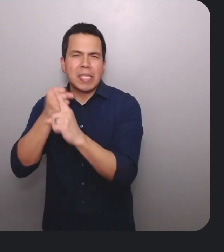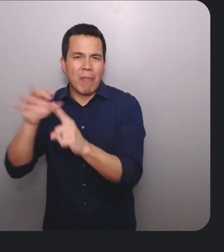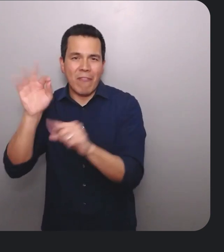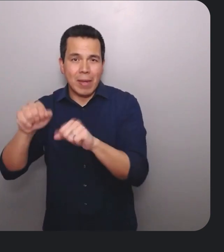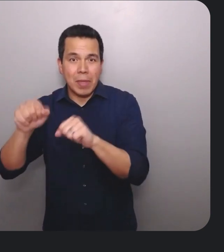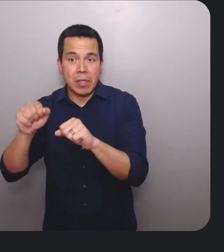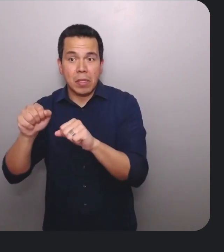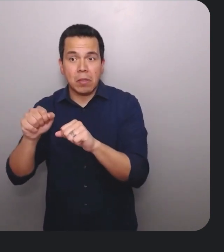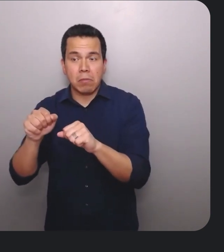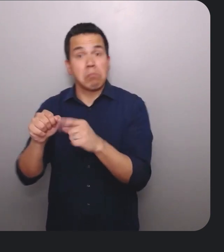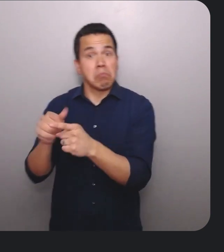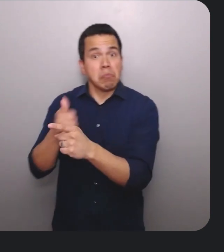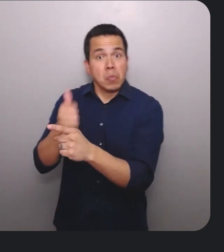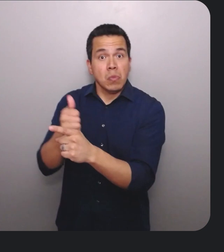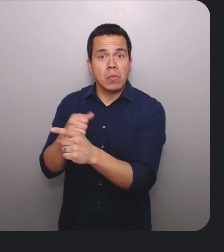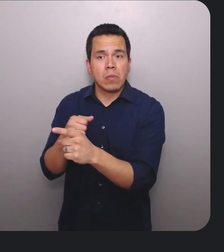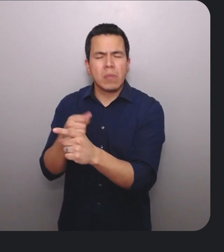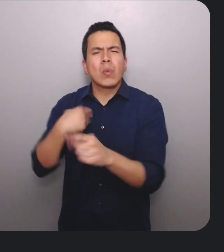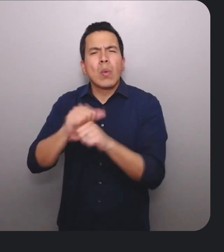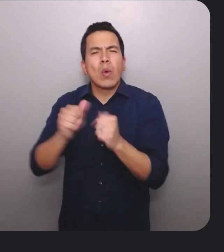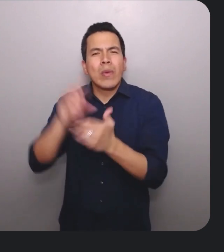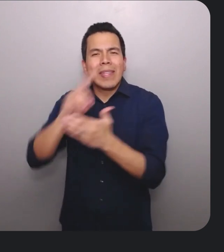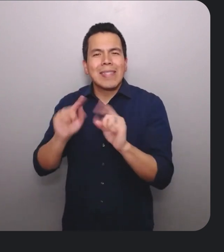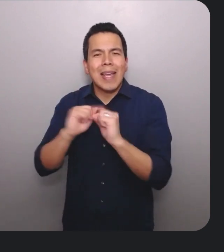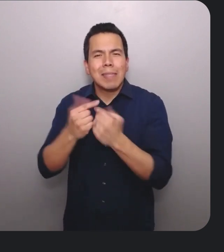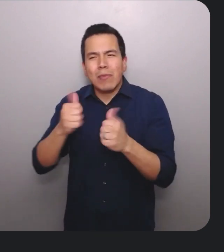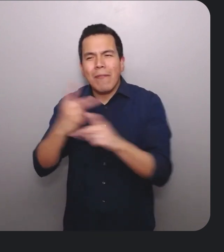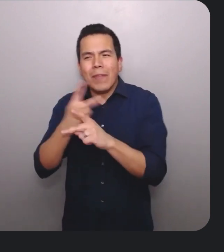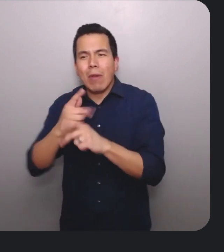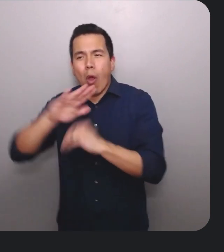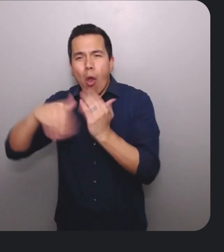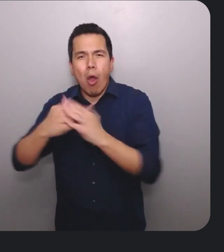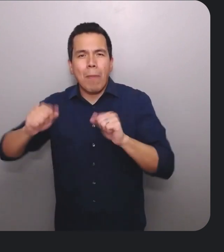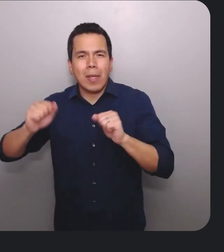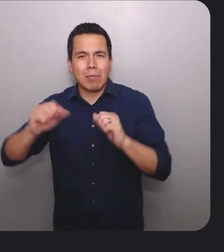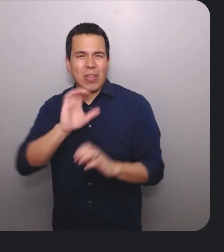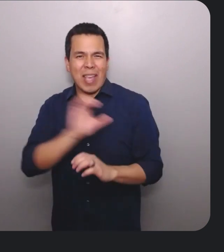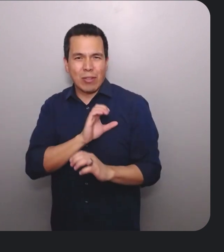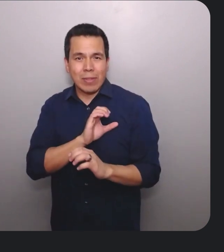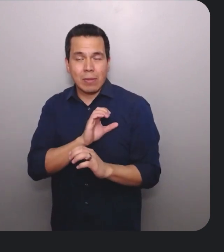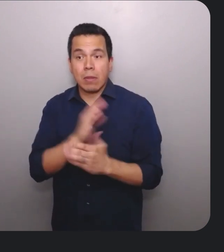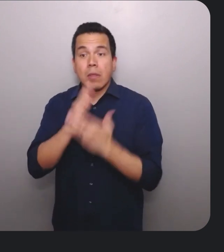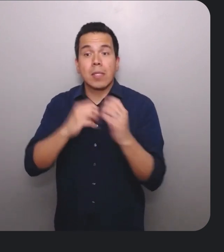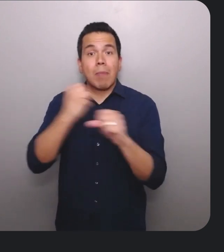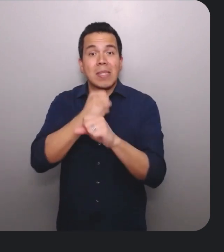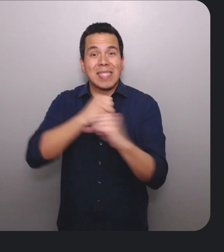rectangular did not impact findability. We worked with the design team to go through all possible design characteristics. Designs that took